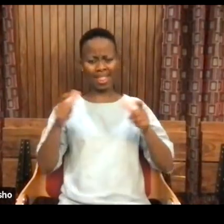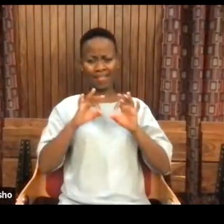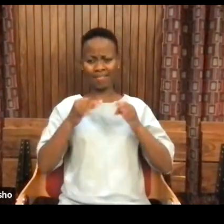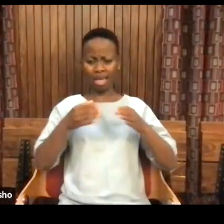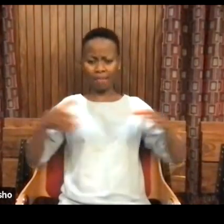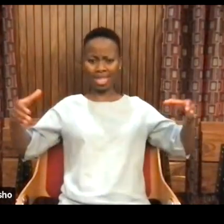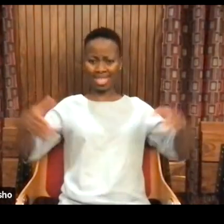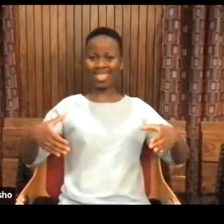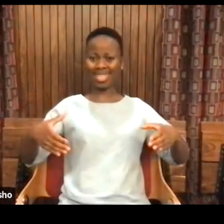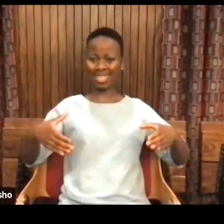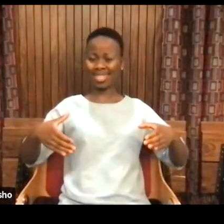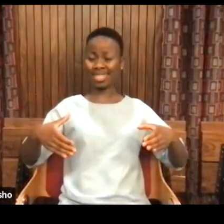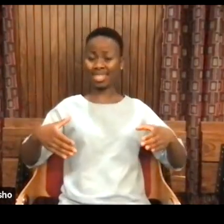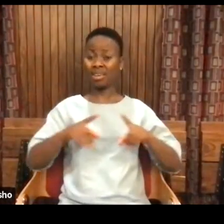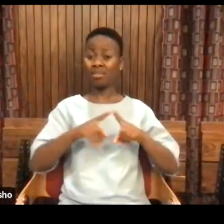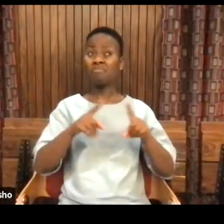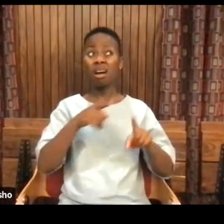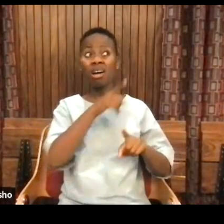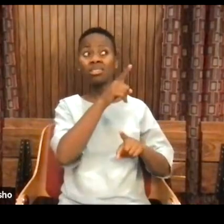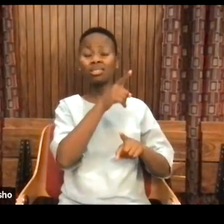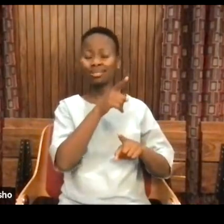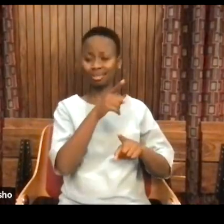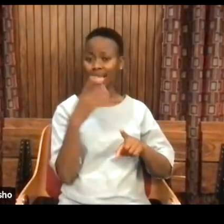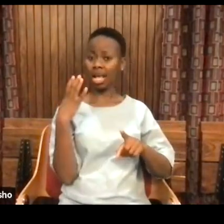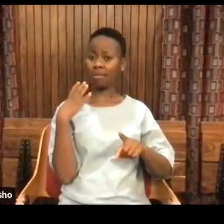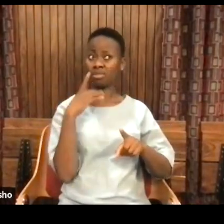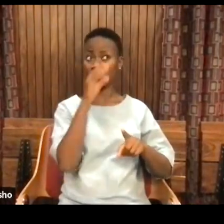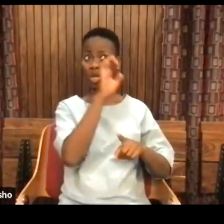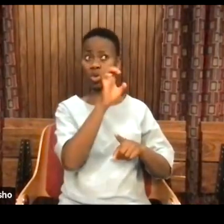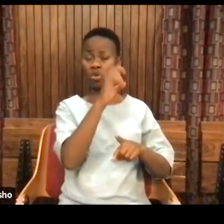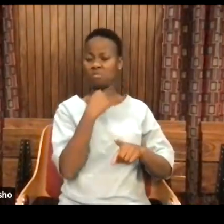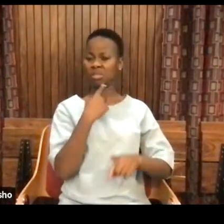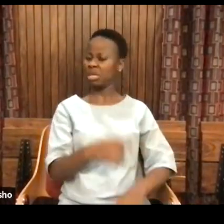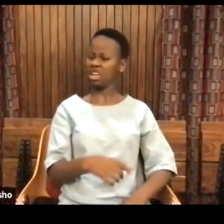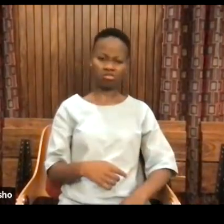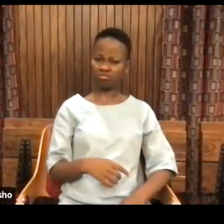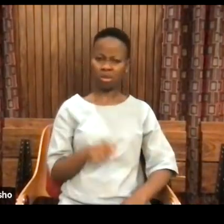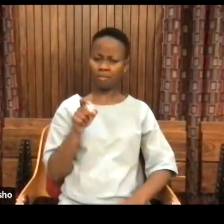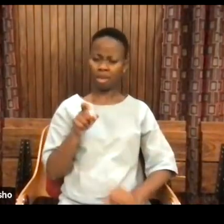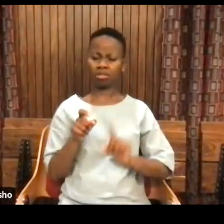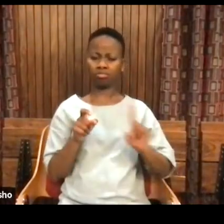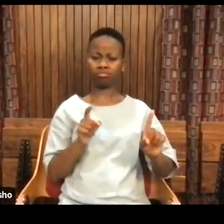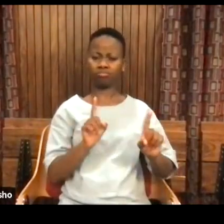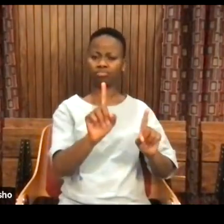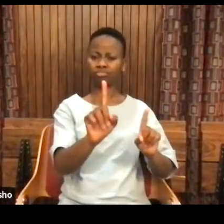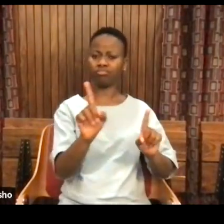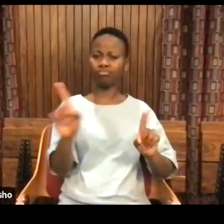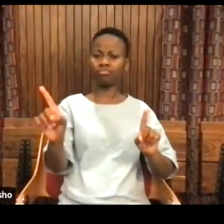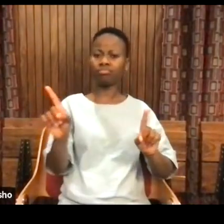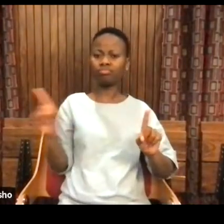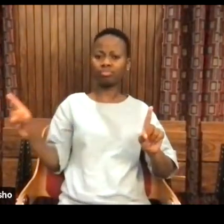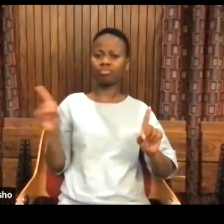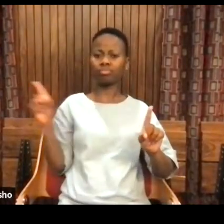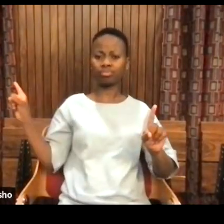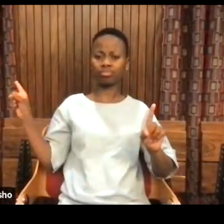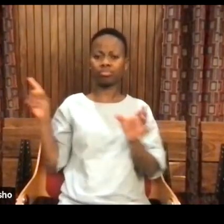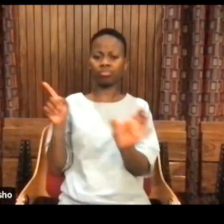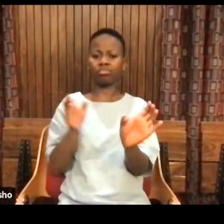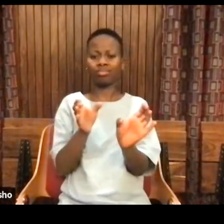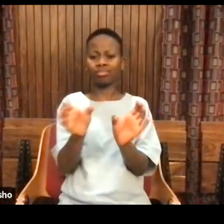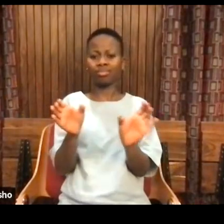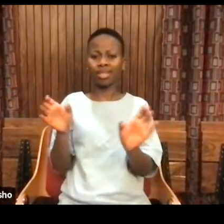of modern colonialism and capitalism says cut it out. Because you know what an extended family is like. it's like